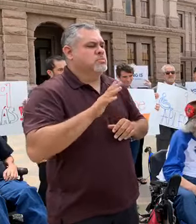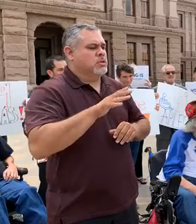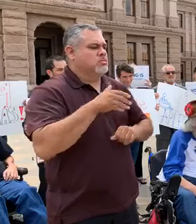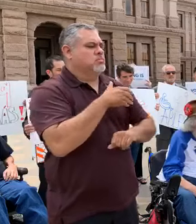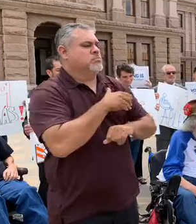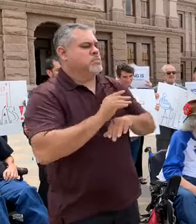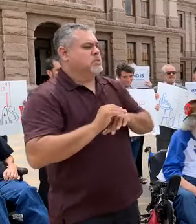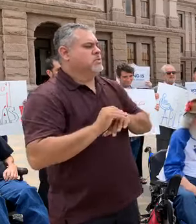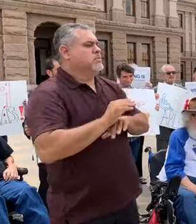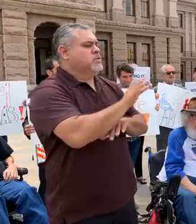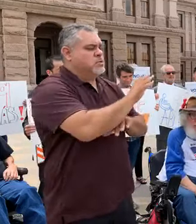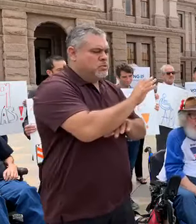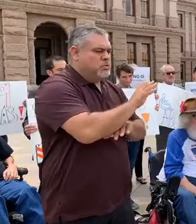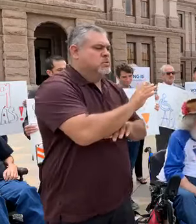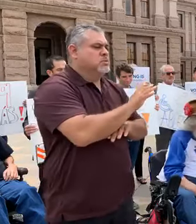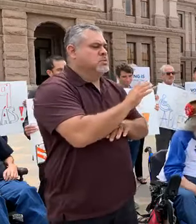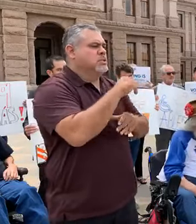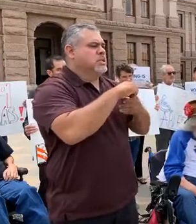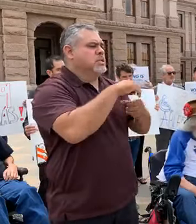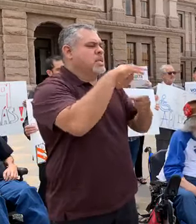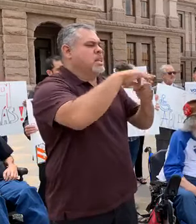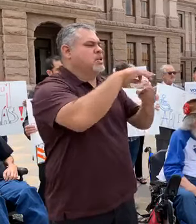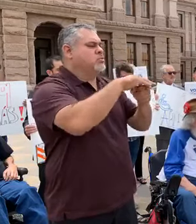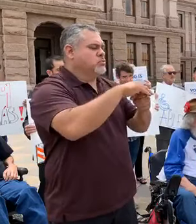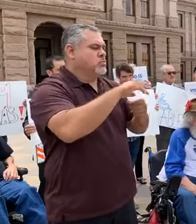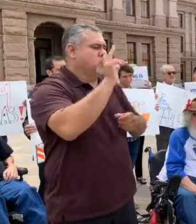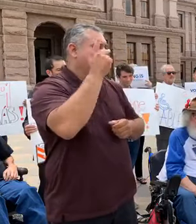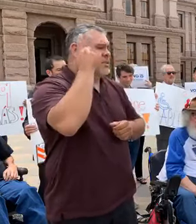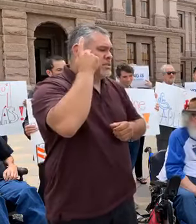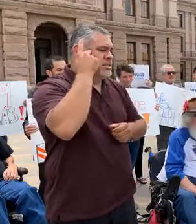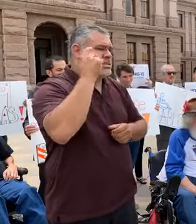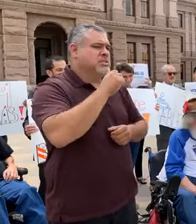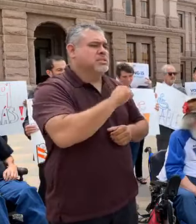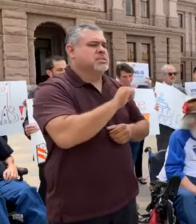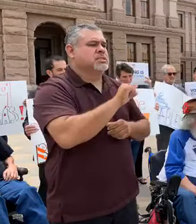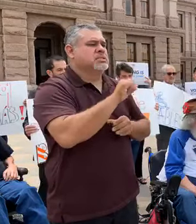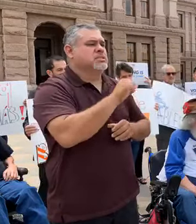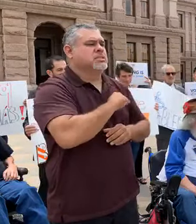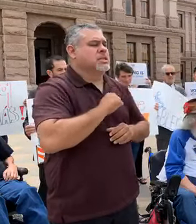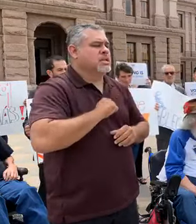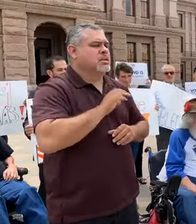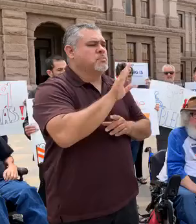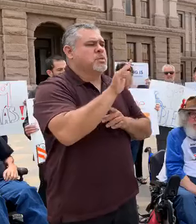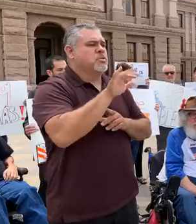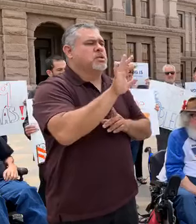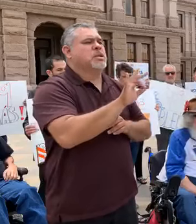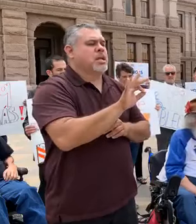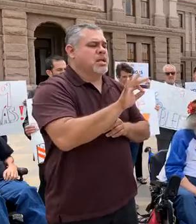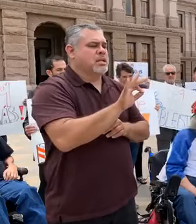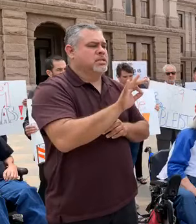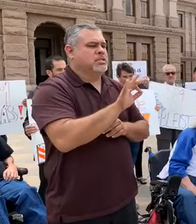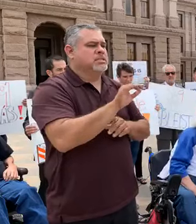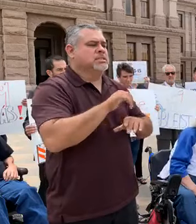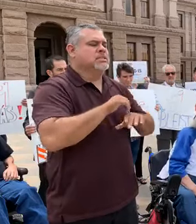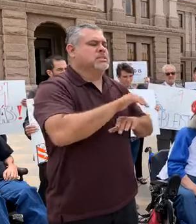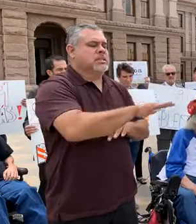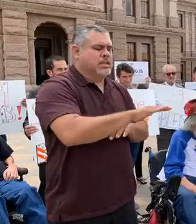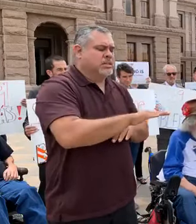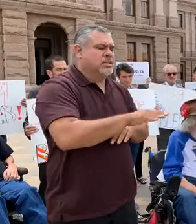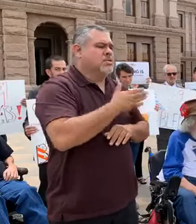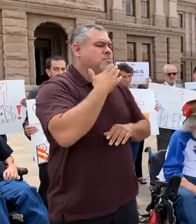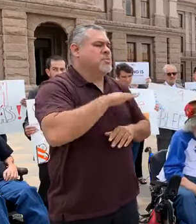community in electoral politics. Senate Bill 9 sends a chilling message